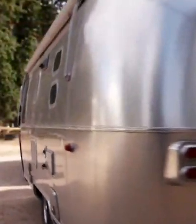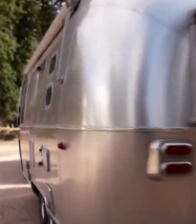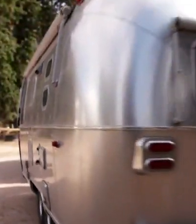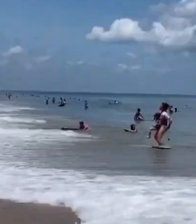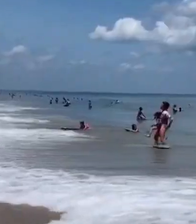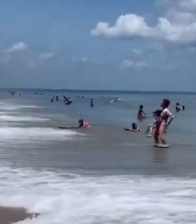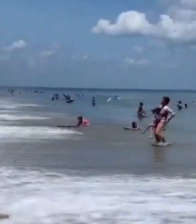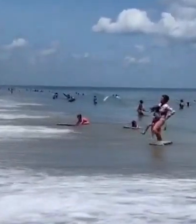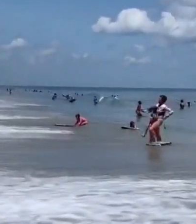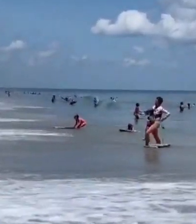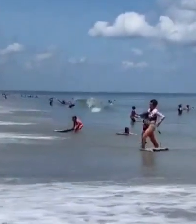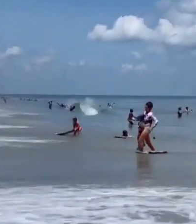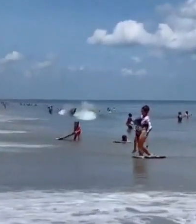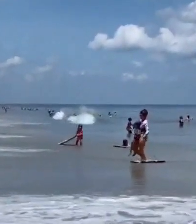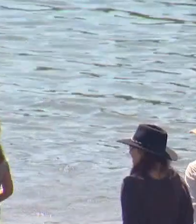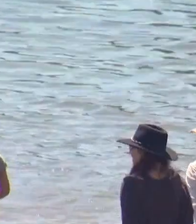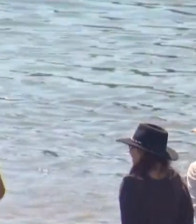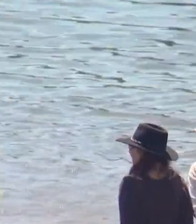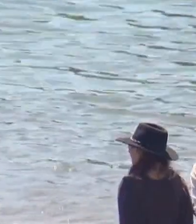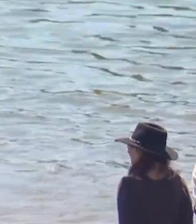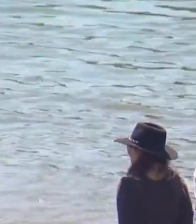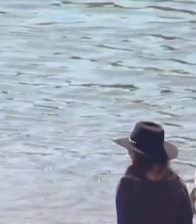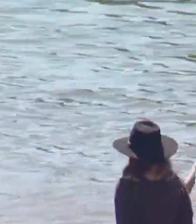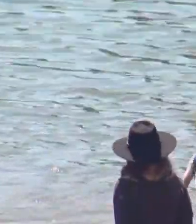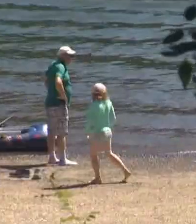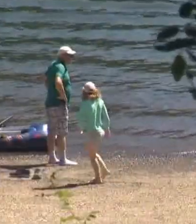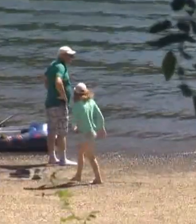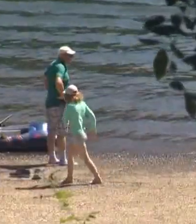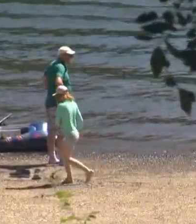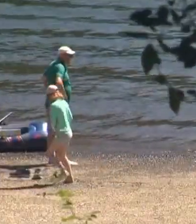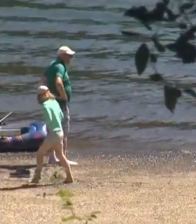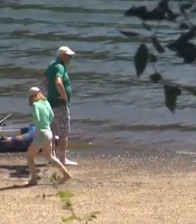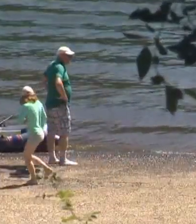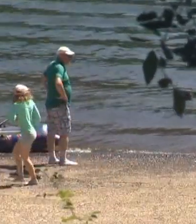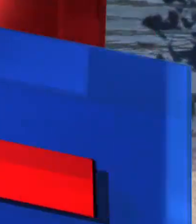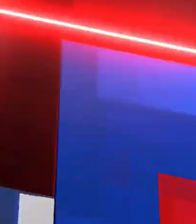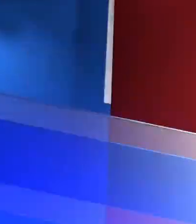surfaces contribute less to transmission than initially thought.